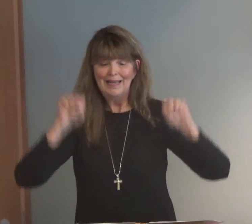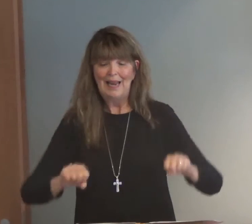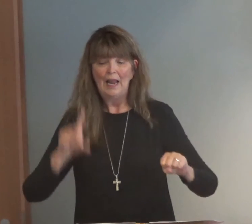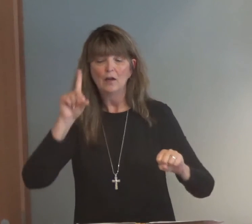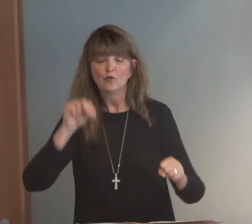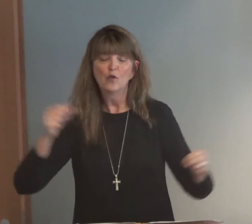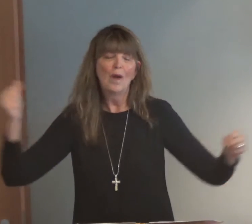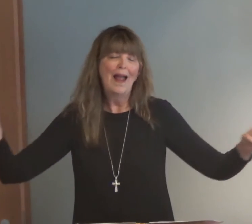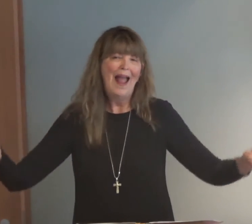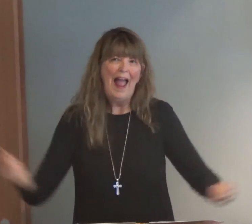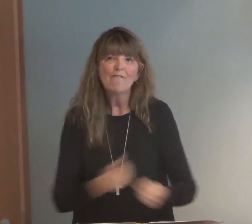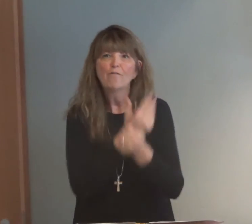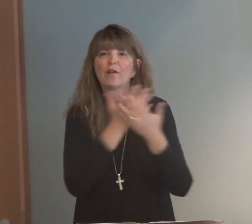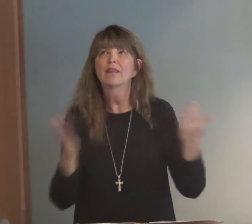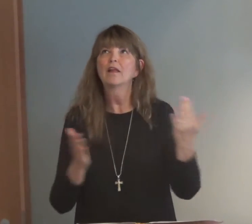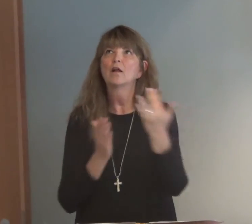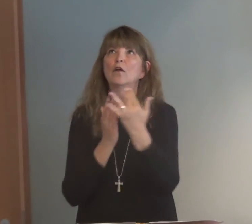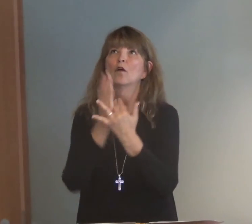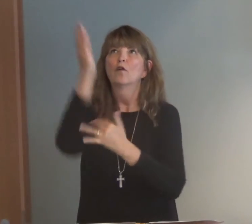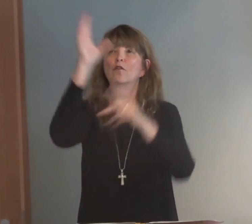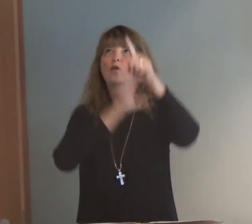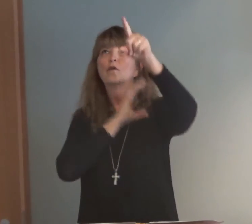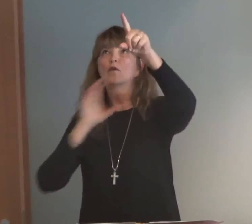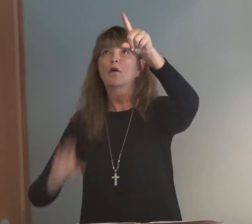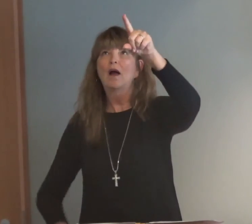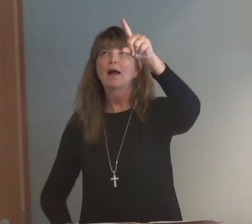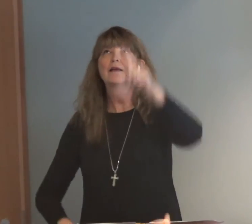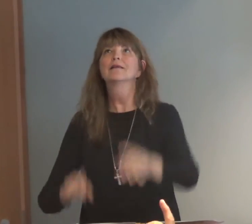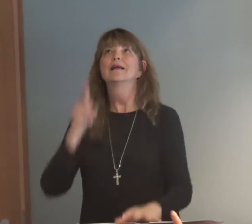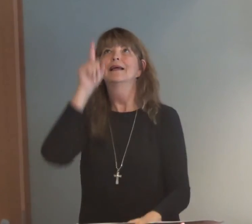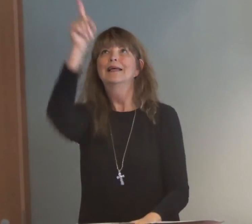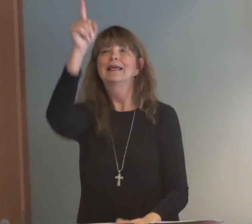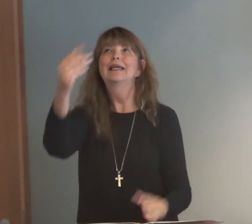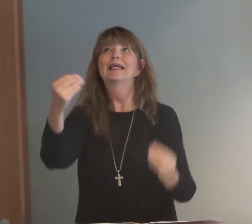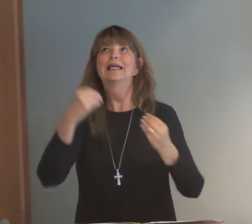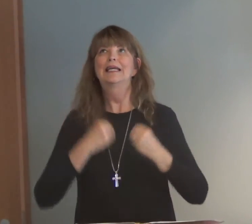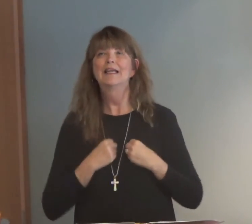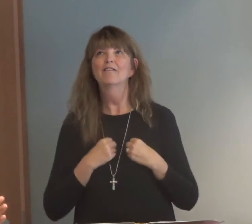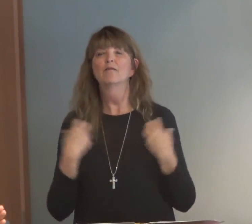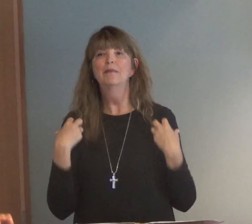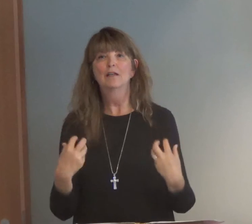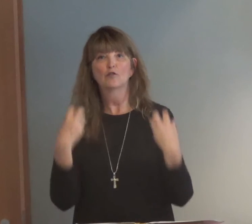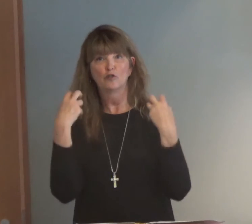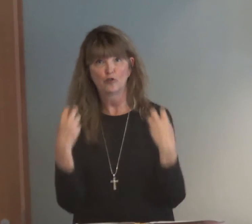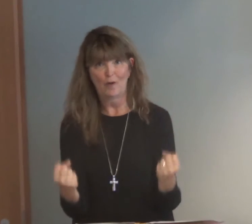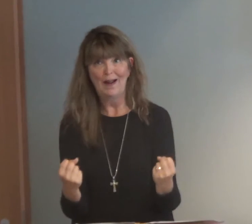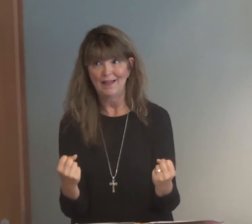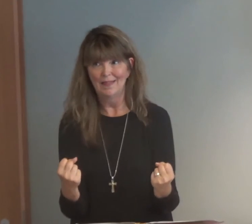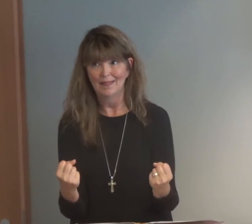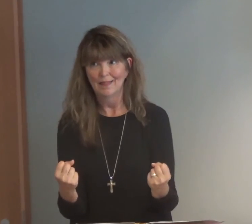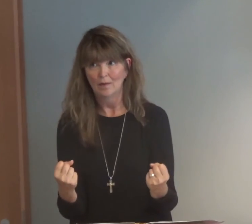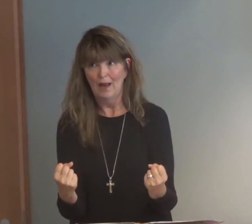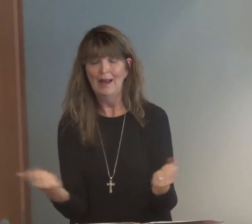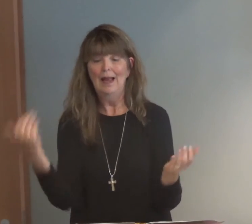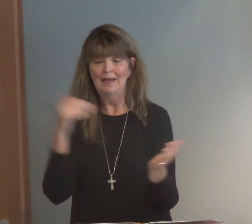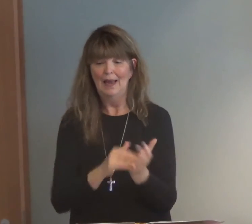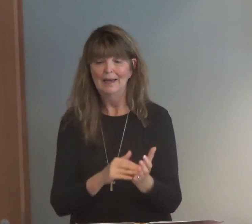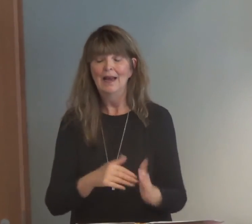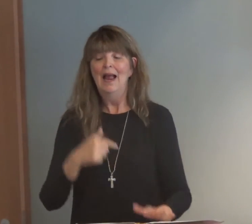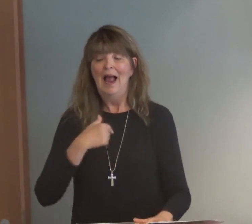I can do everything through Christ who gives me strength. Ready? Let's do